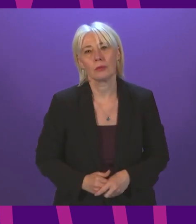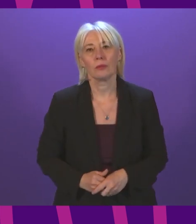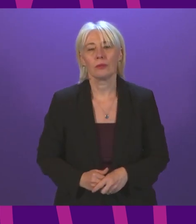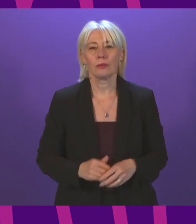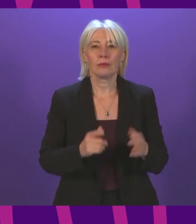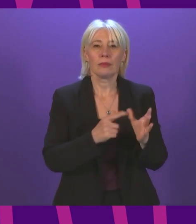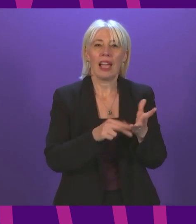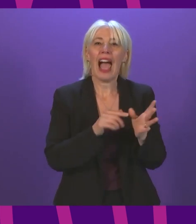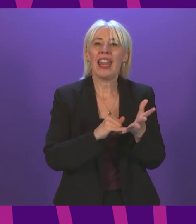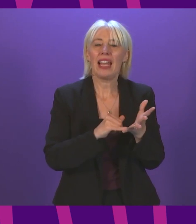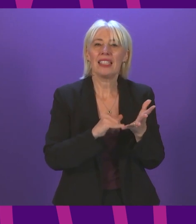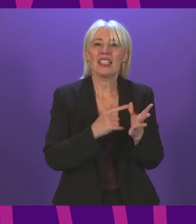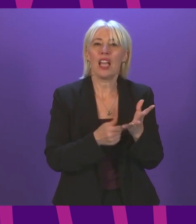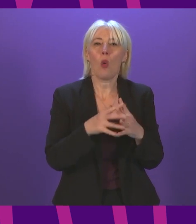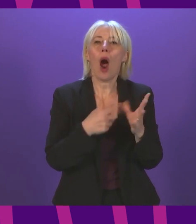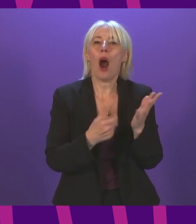Sarwar.